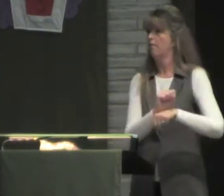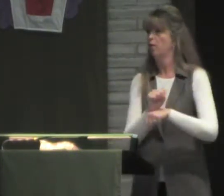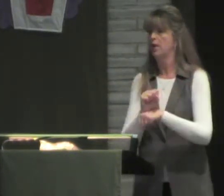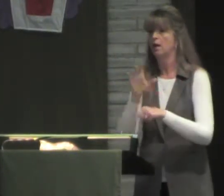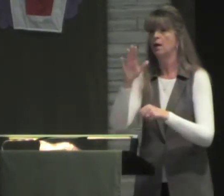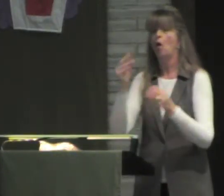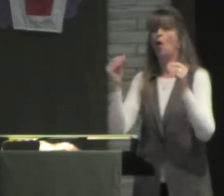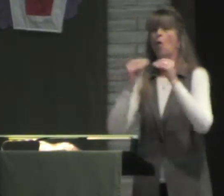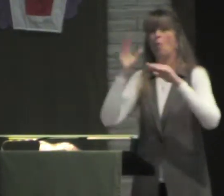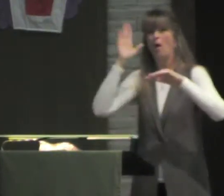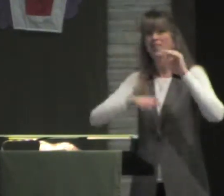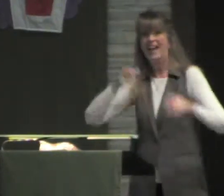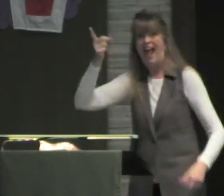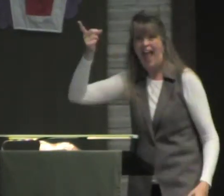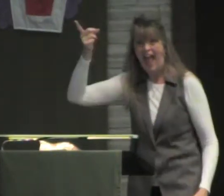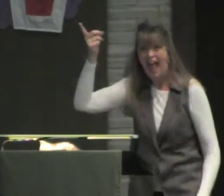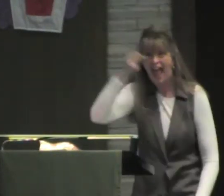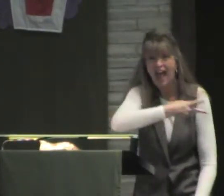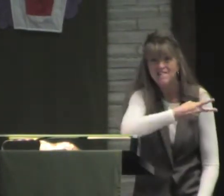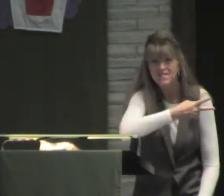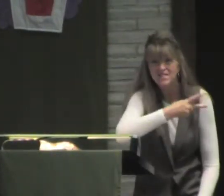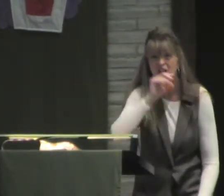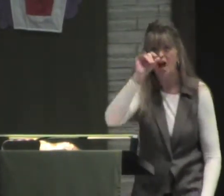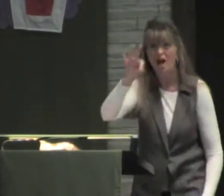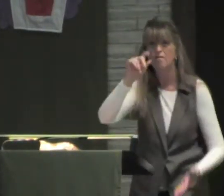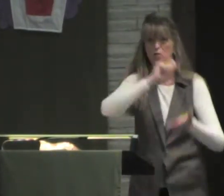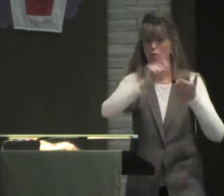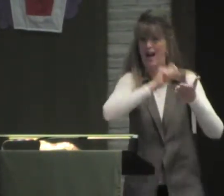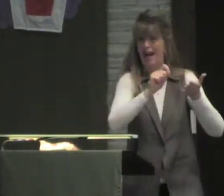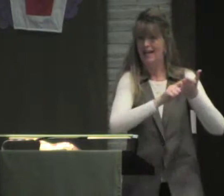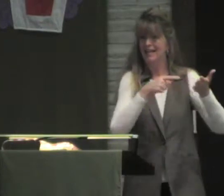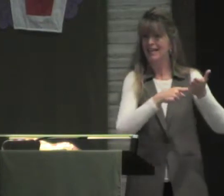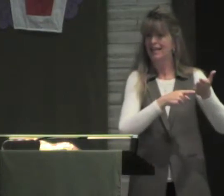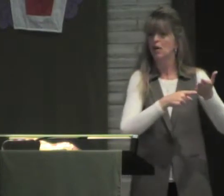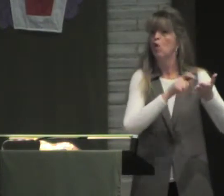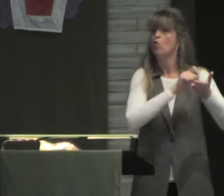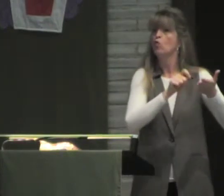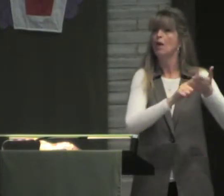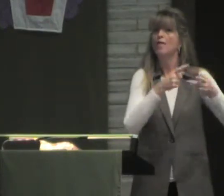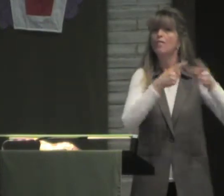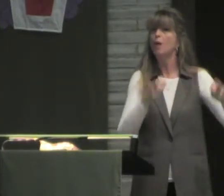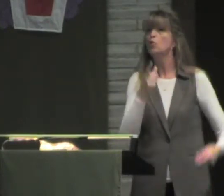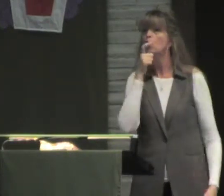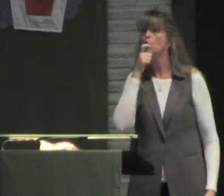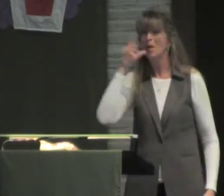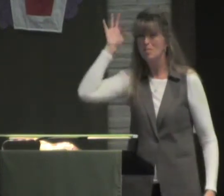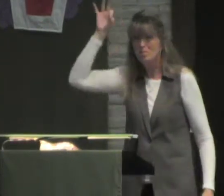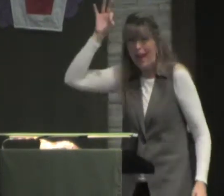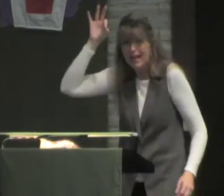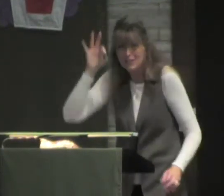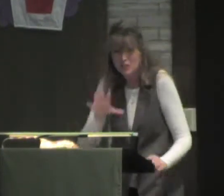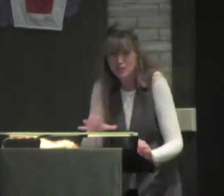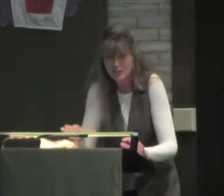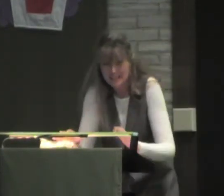And the paper indicated that half of the pro-slavery literature was written by